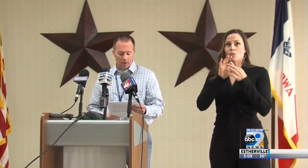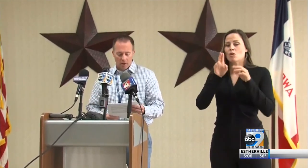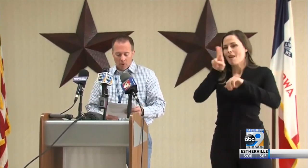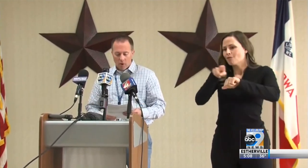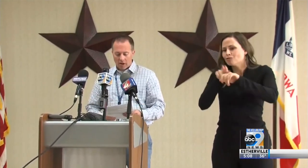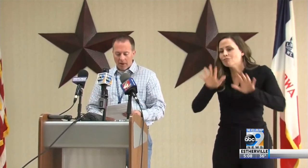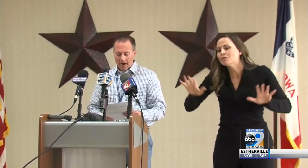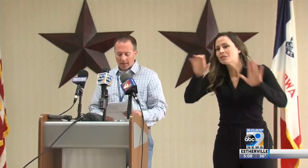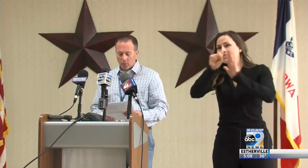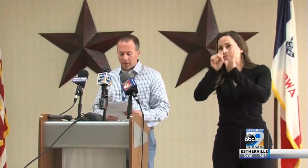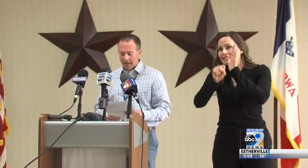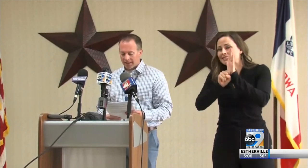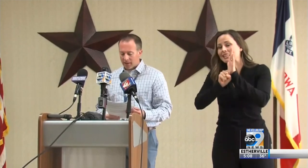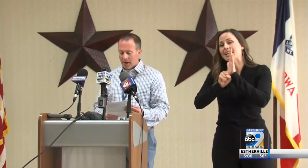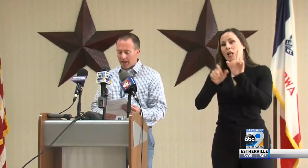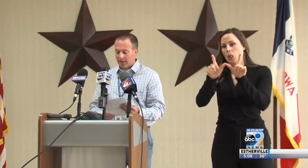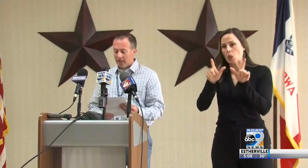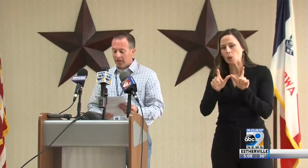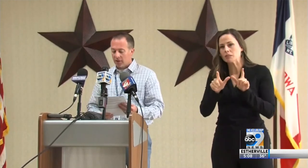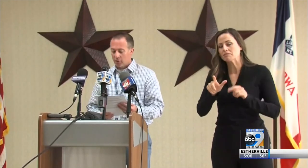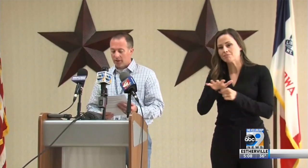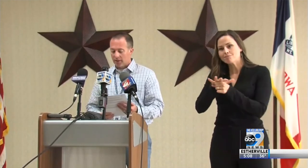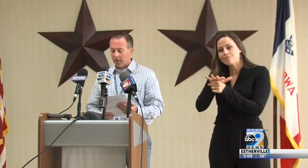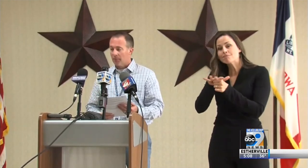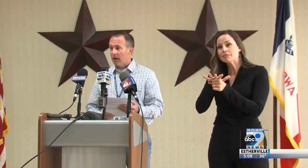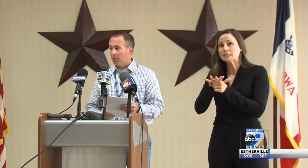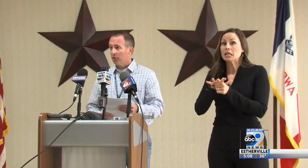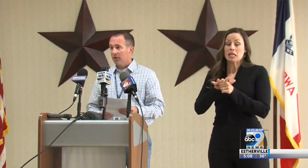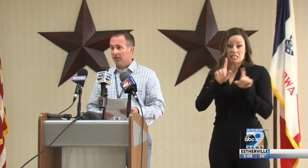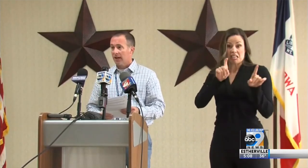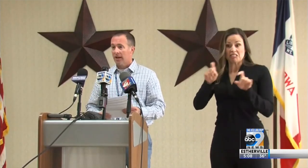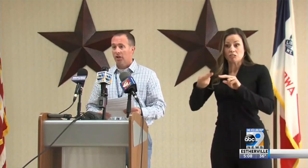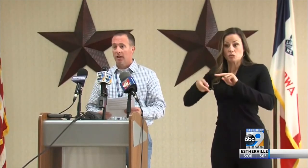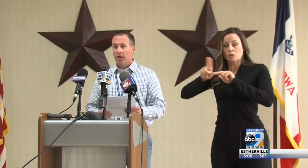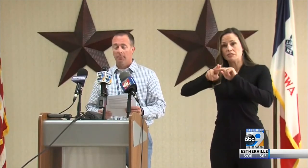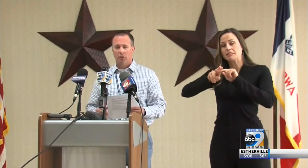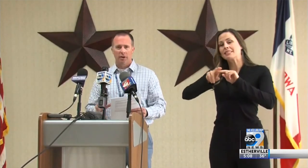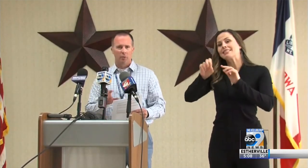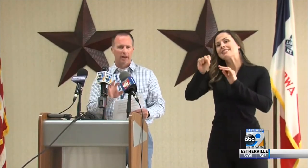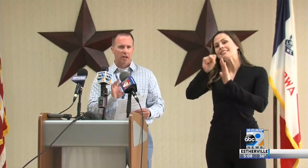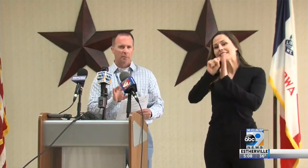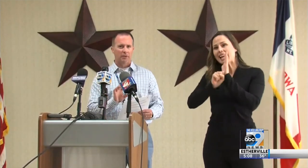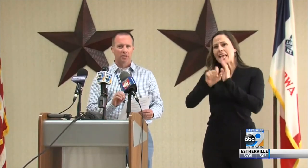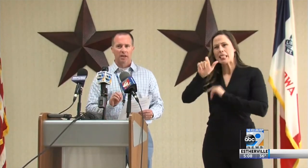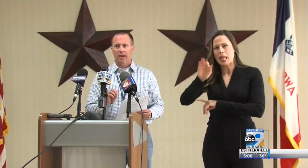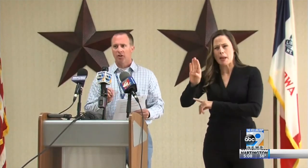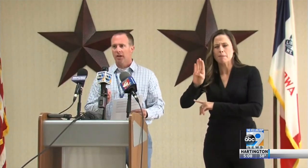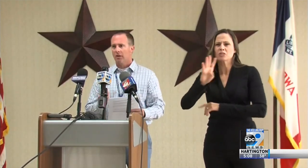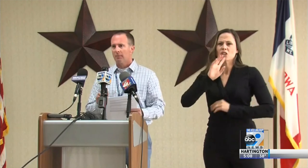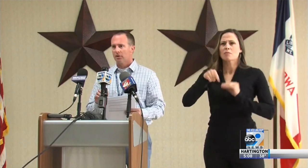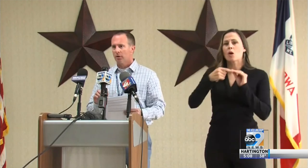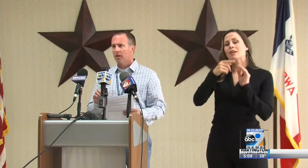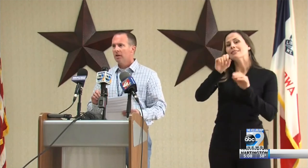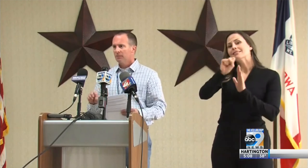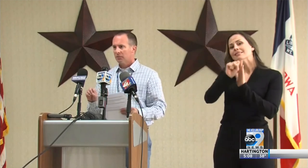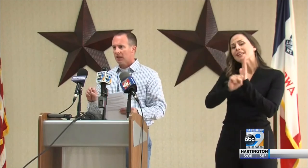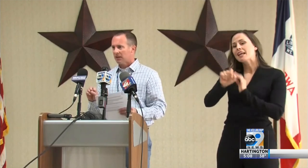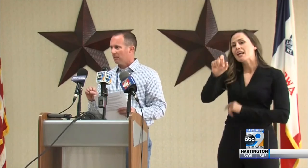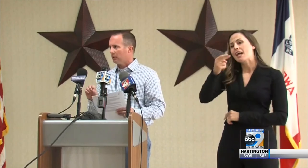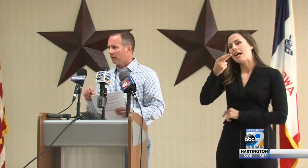gestures that get bigger or expression that gets angry or smiles or conveys